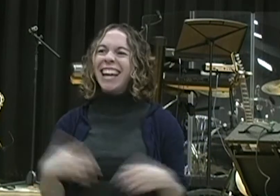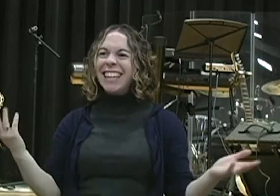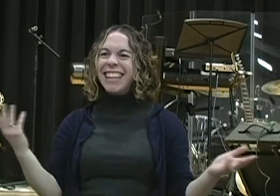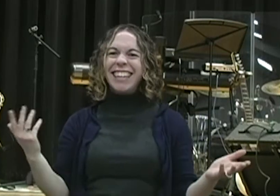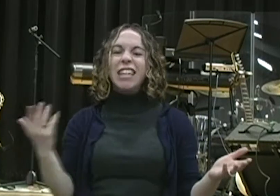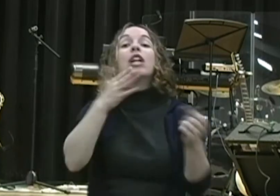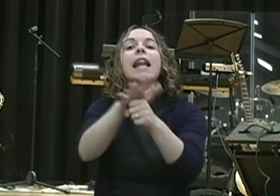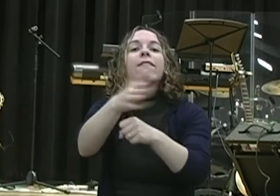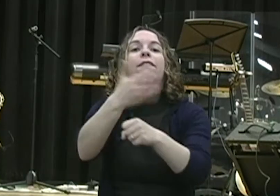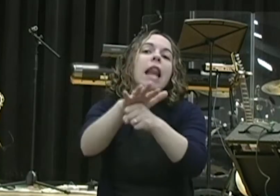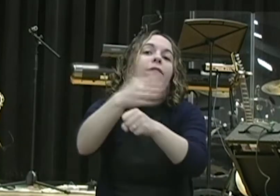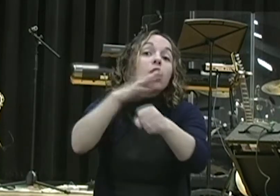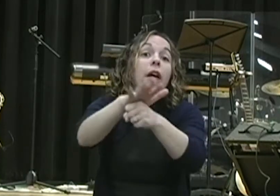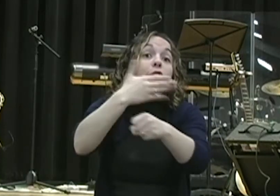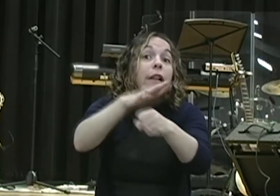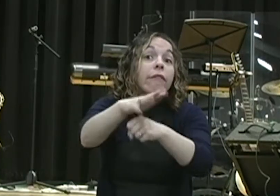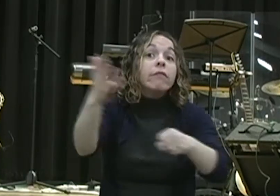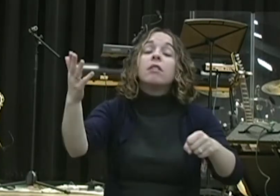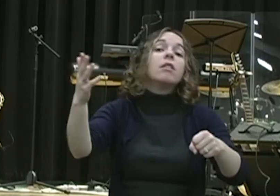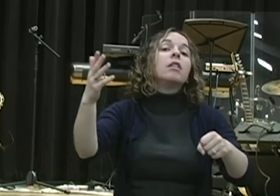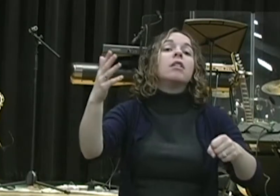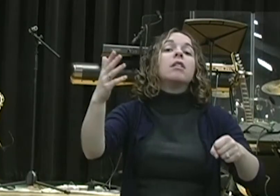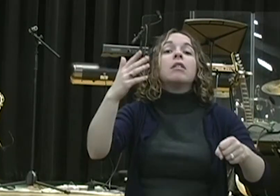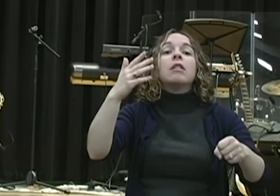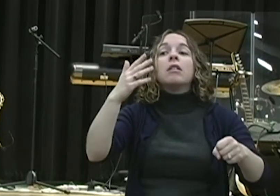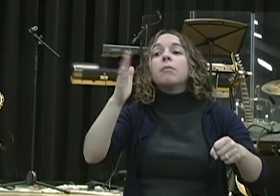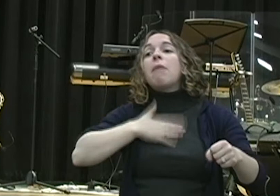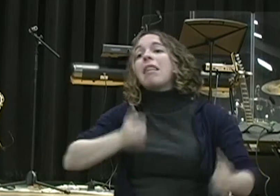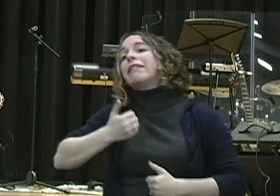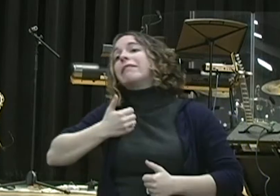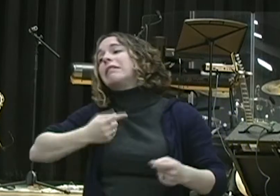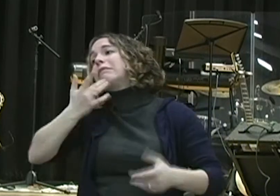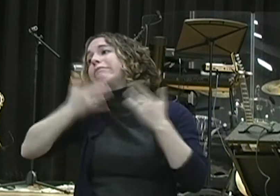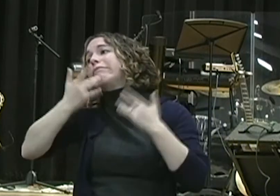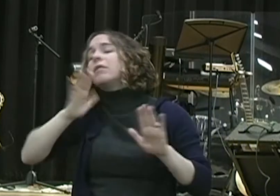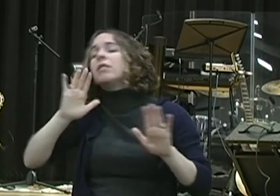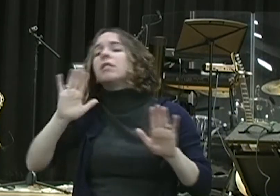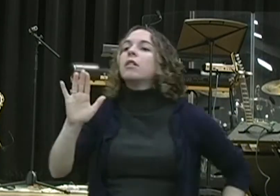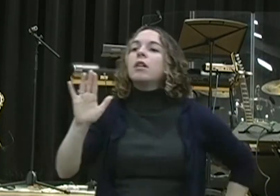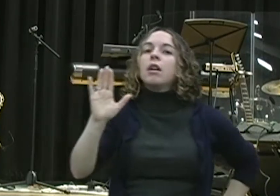you to survive. It might be good enough for you to get by, but it's not necessarily good enough for you to have success.